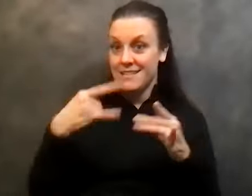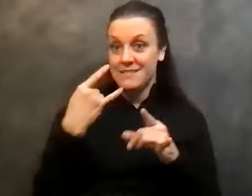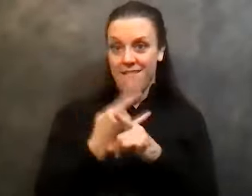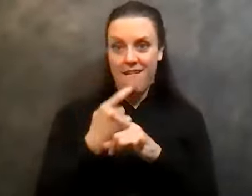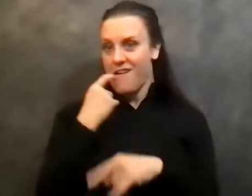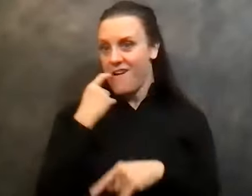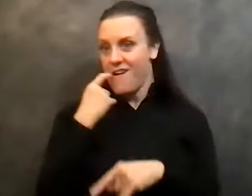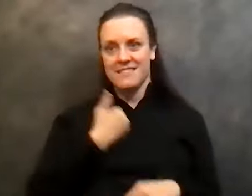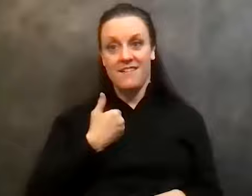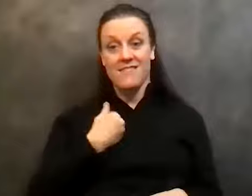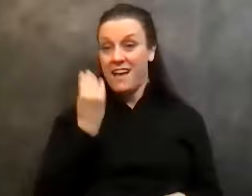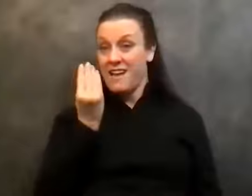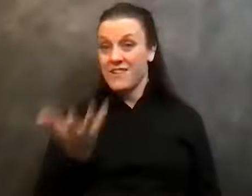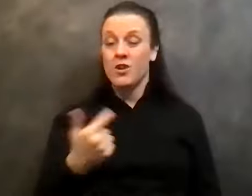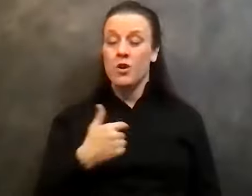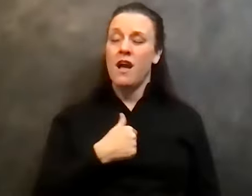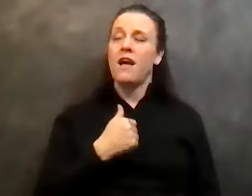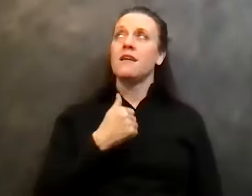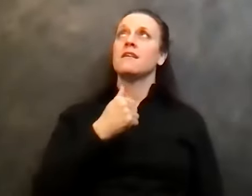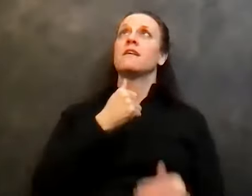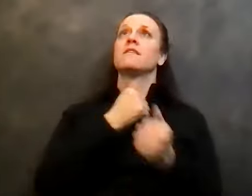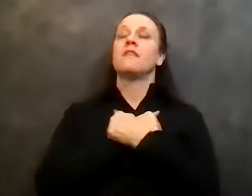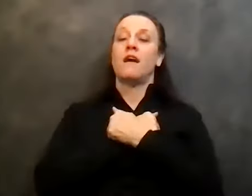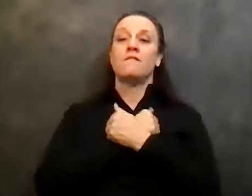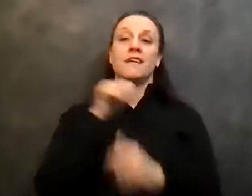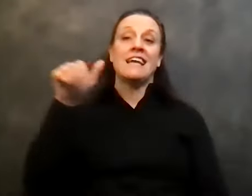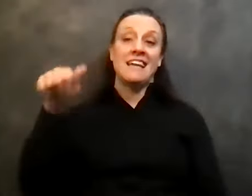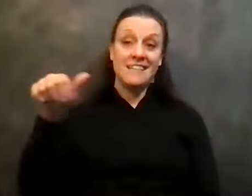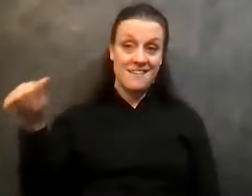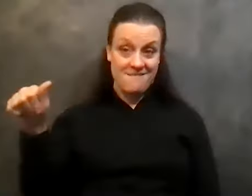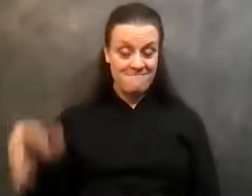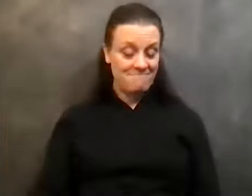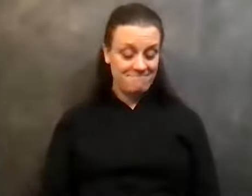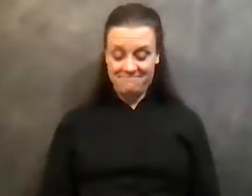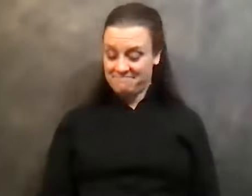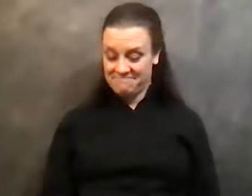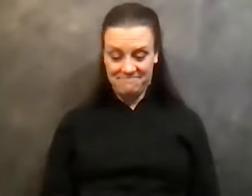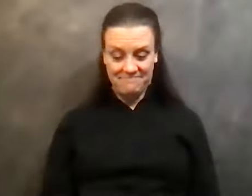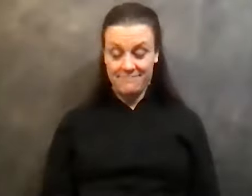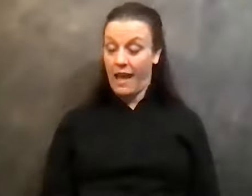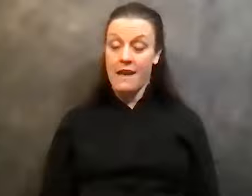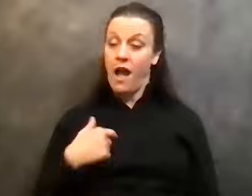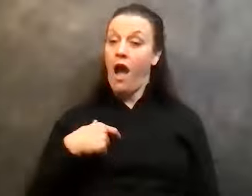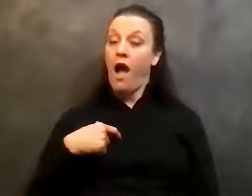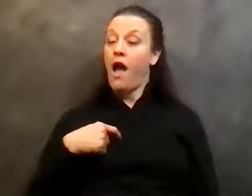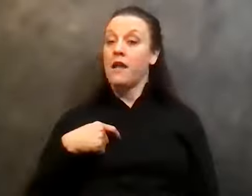I gotta tell you, I love alcoholic synopsis and I have unbelievable respect for the fellowship,